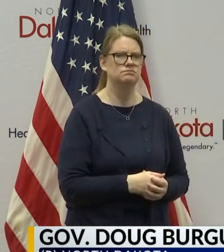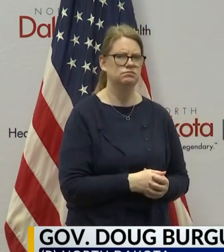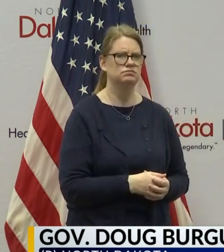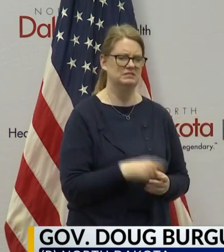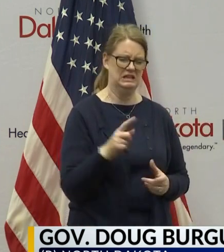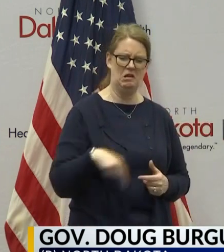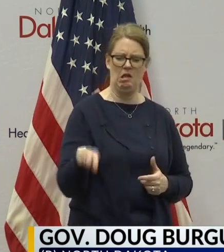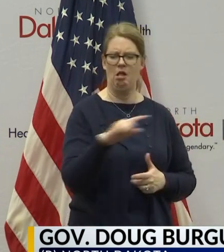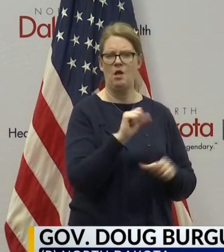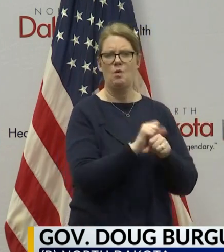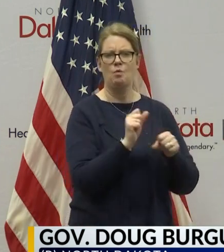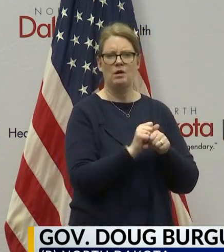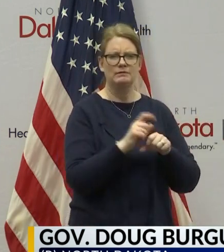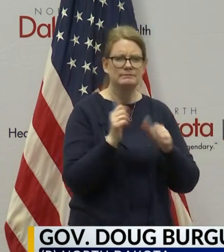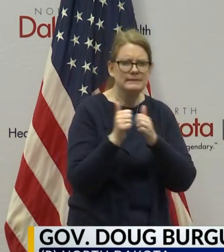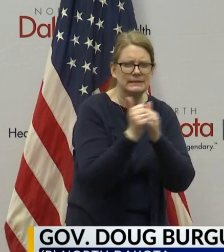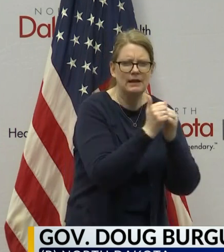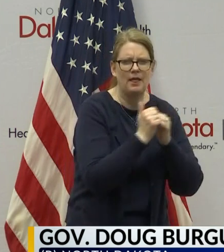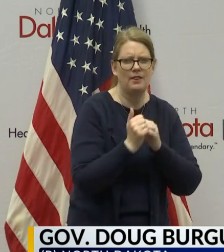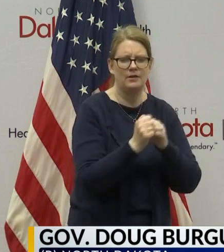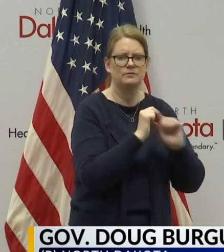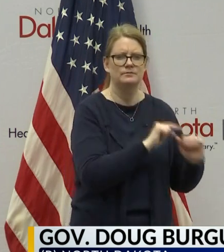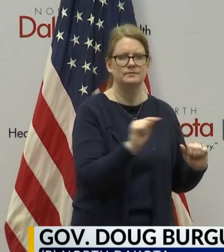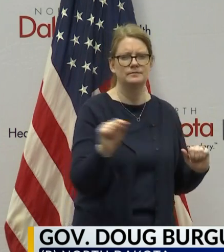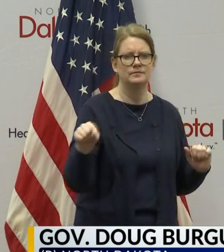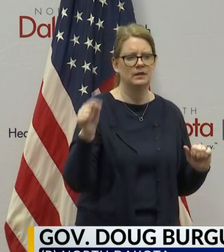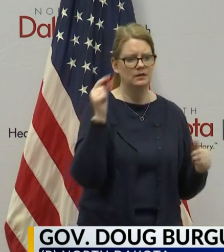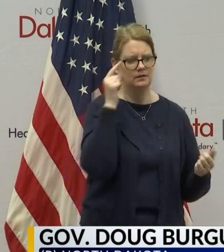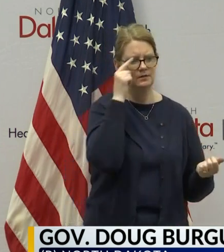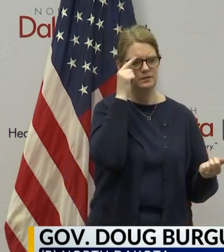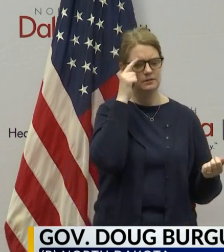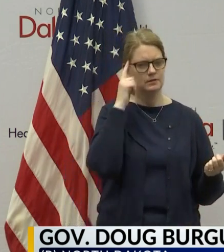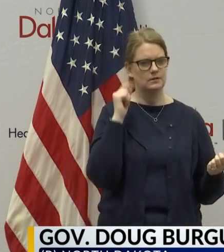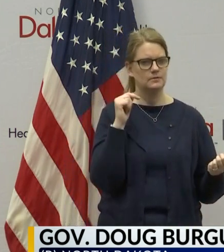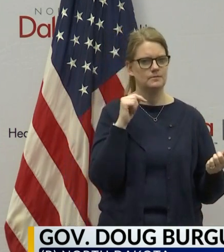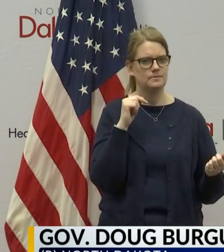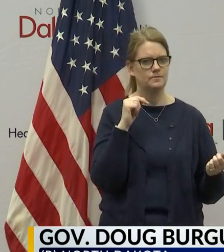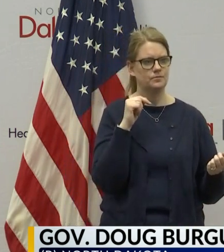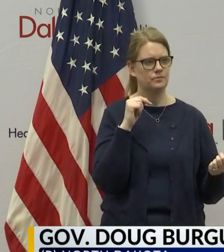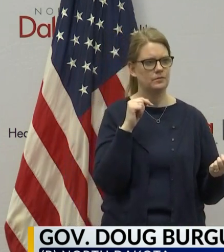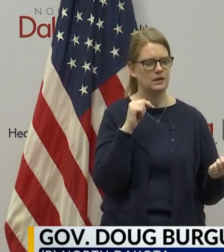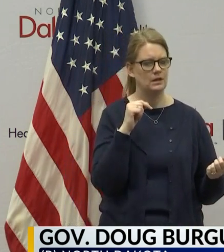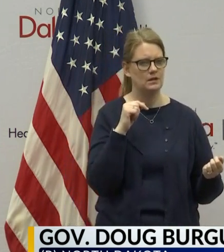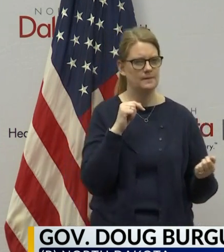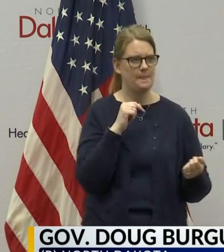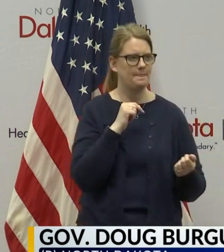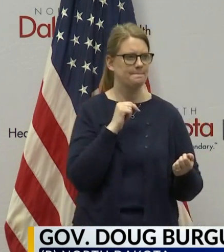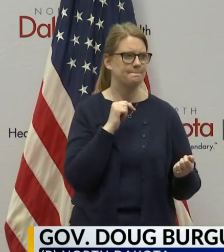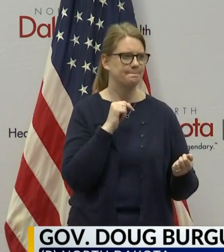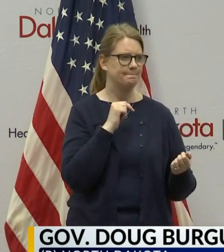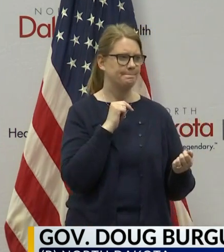One of the things that I want to say, which has been undetermined, but I'm going to throw my